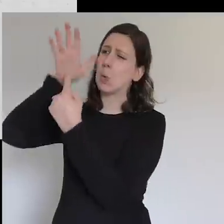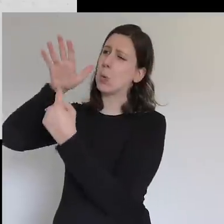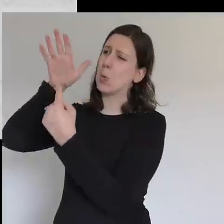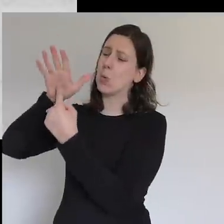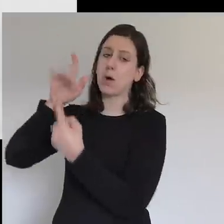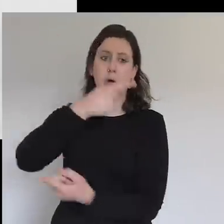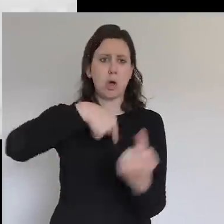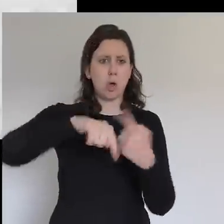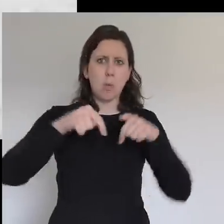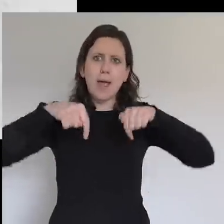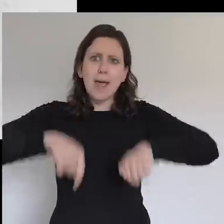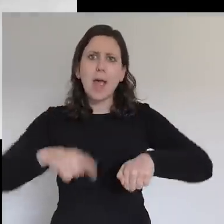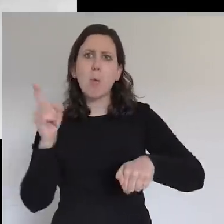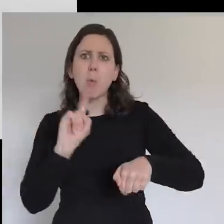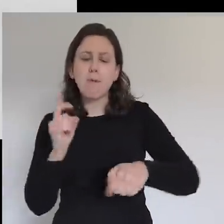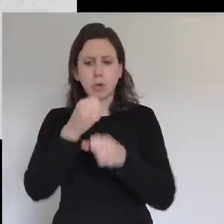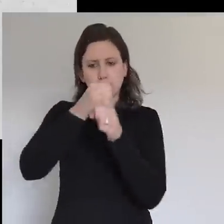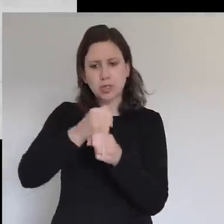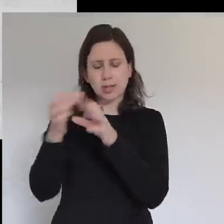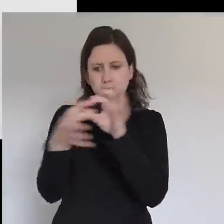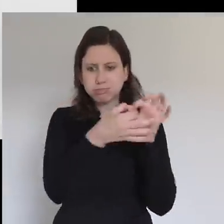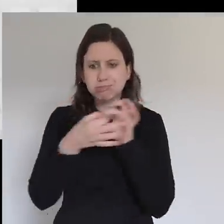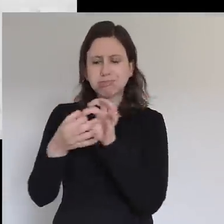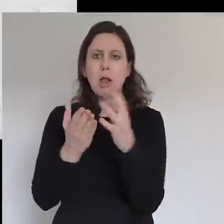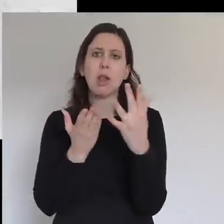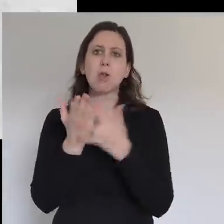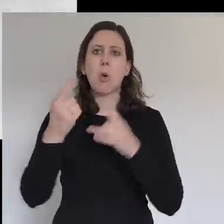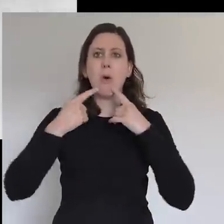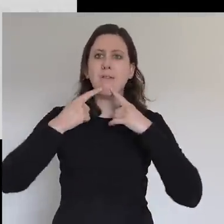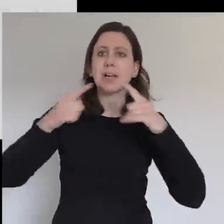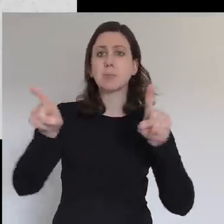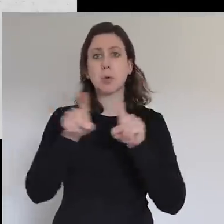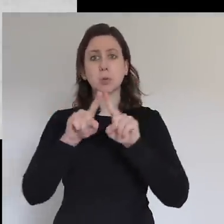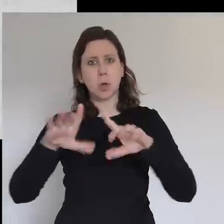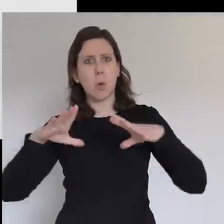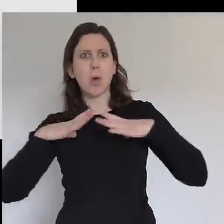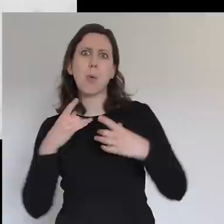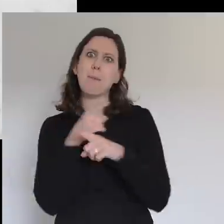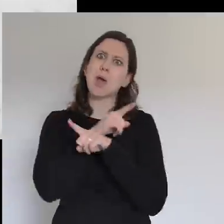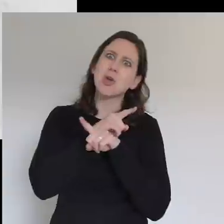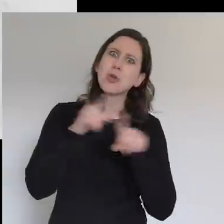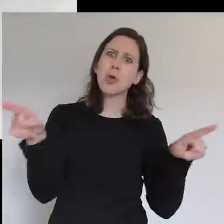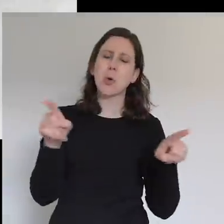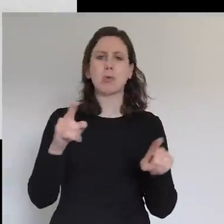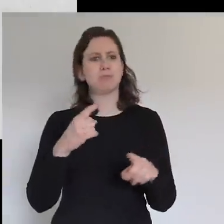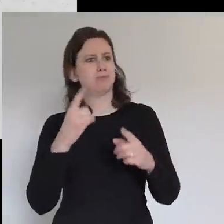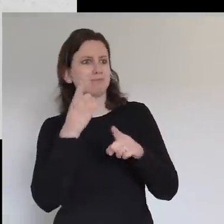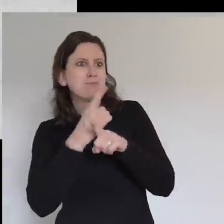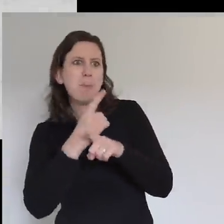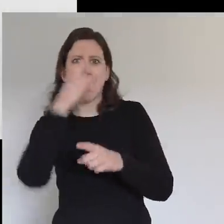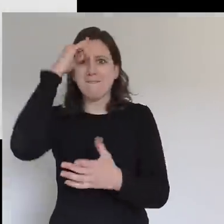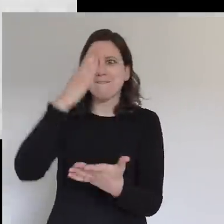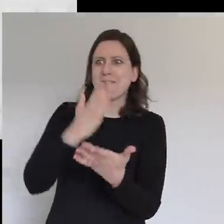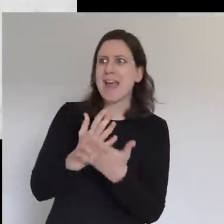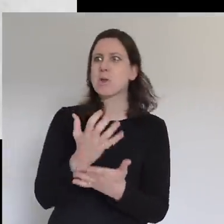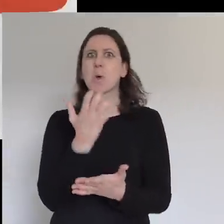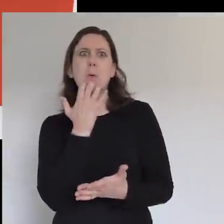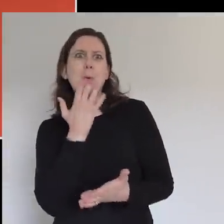to unite the church in evangelism and equip people like you to share your faith with confidence and boldness. We